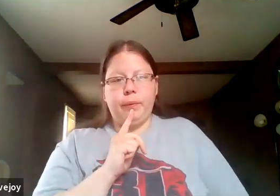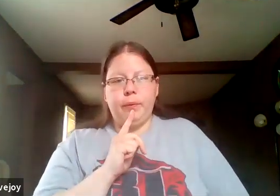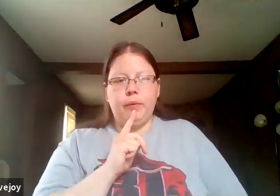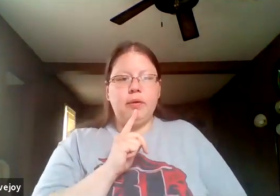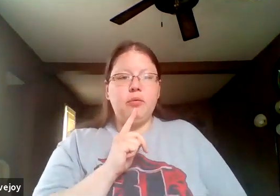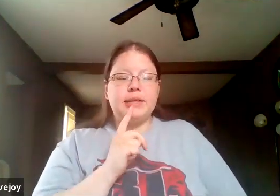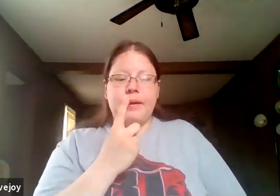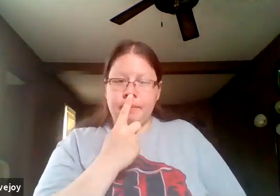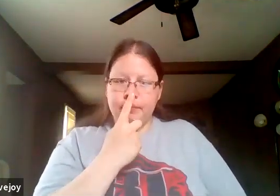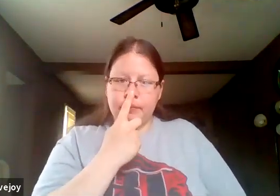One more time.